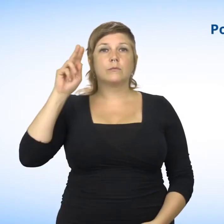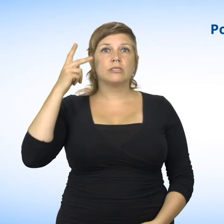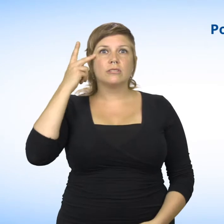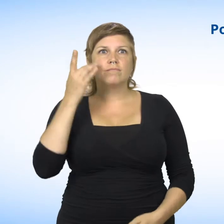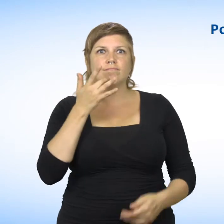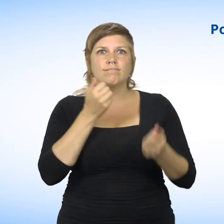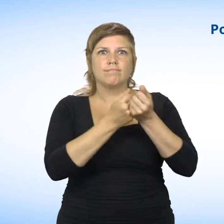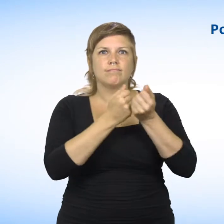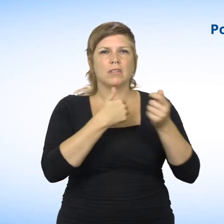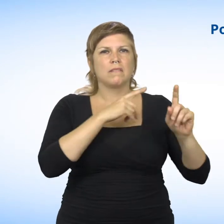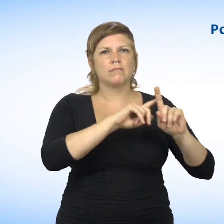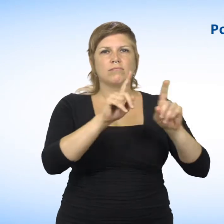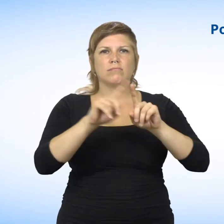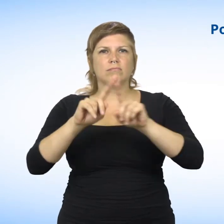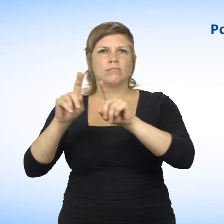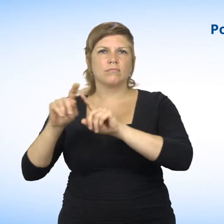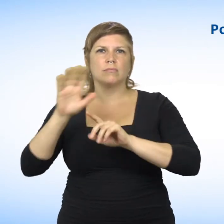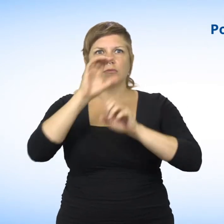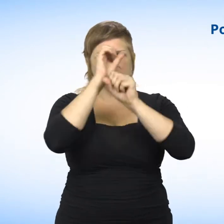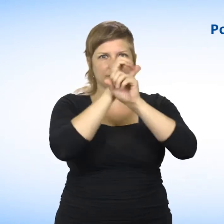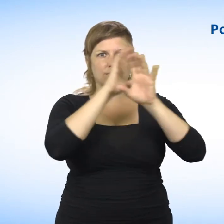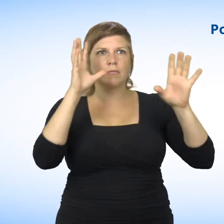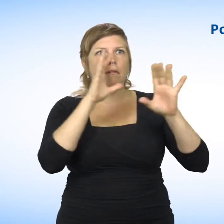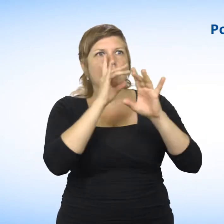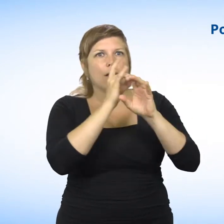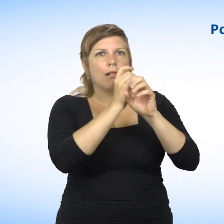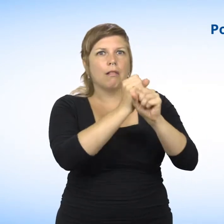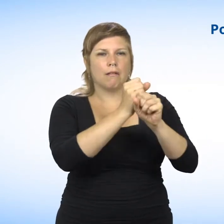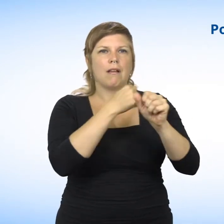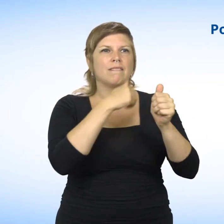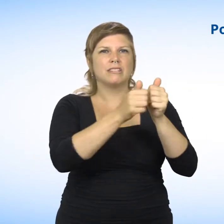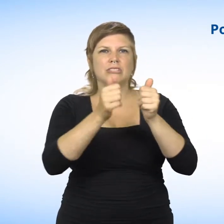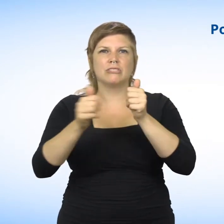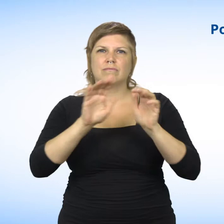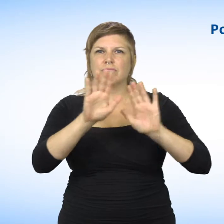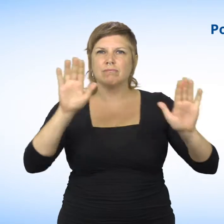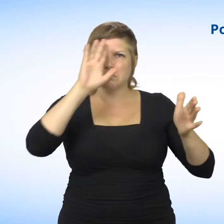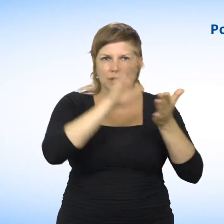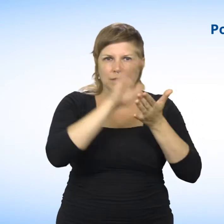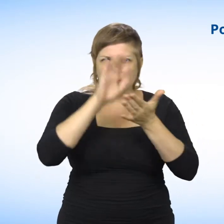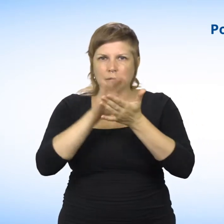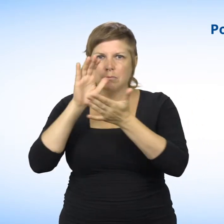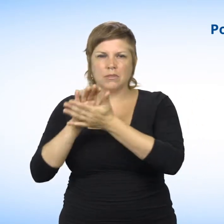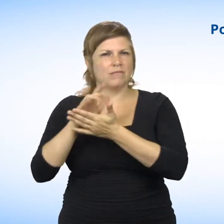Political convictions are political ideas in which you strongly believe and identify yourself.